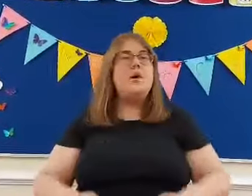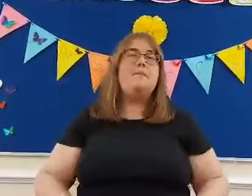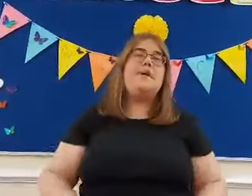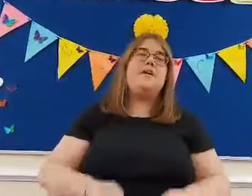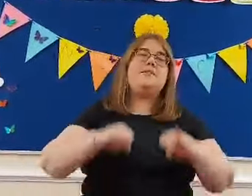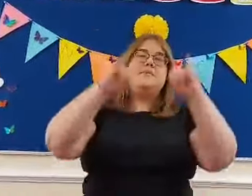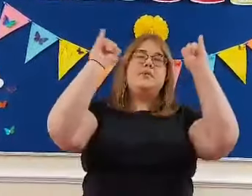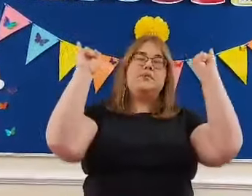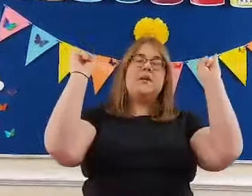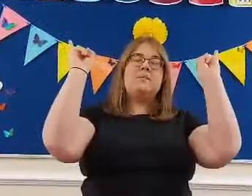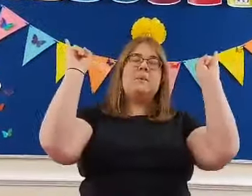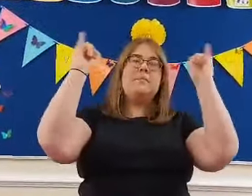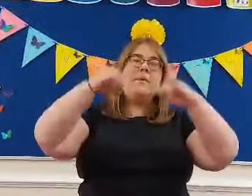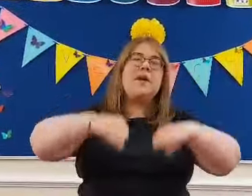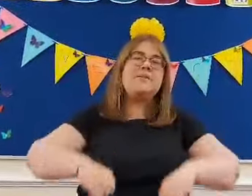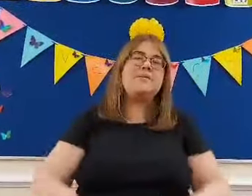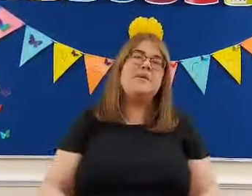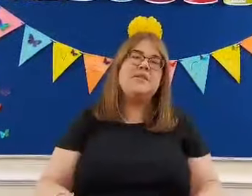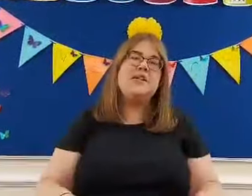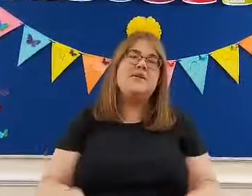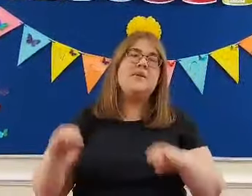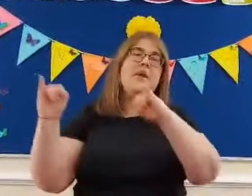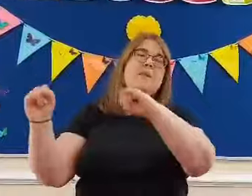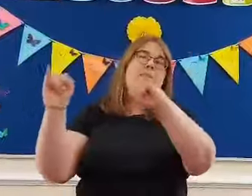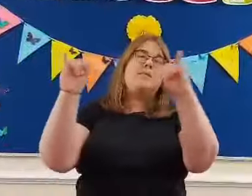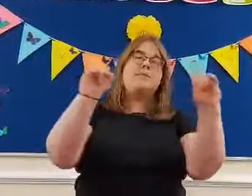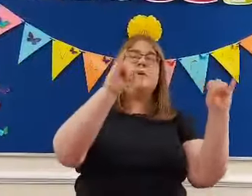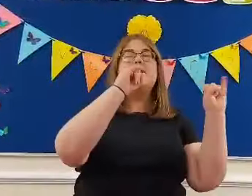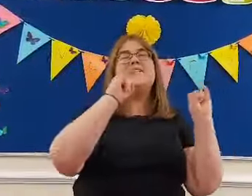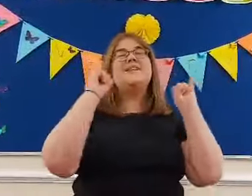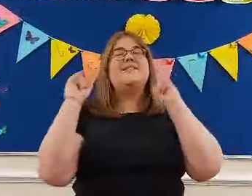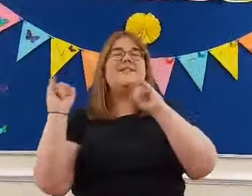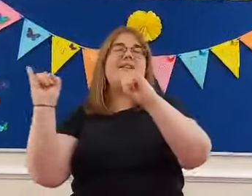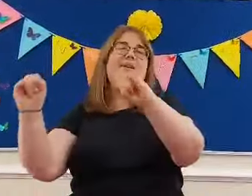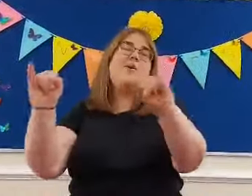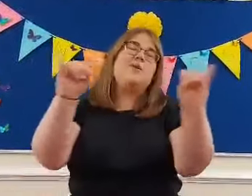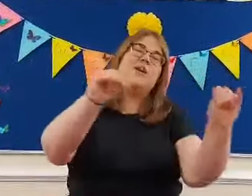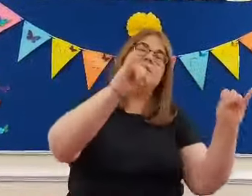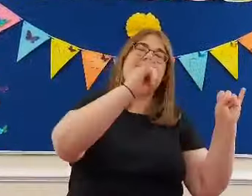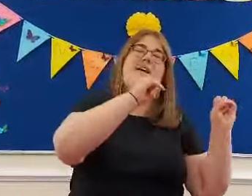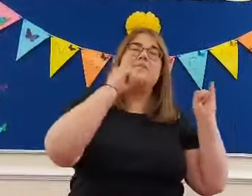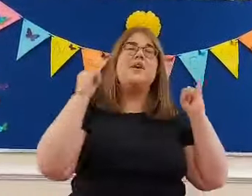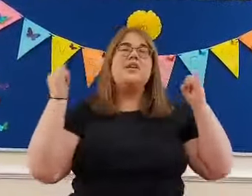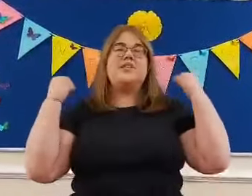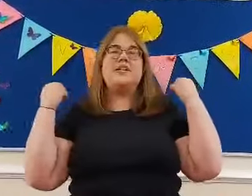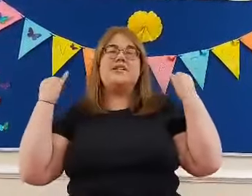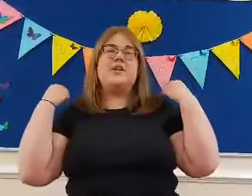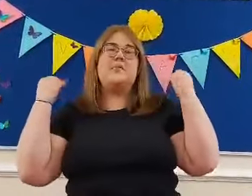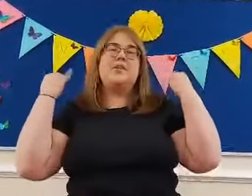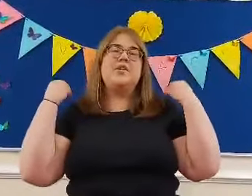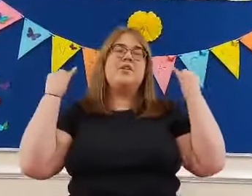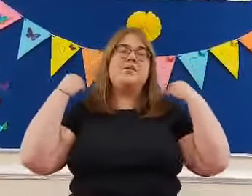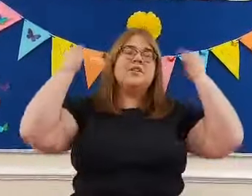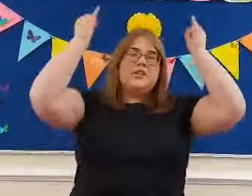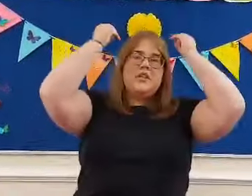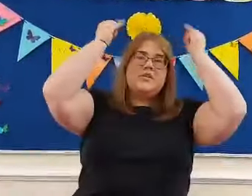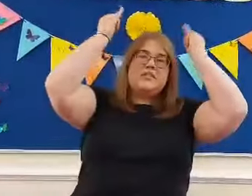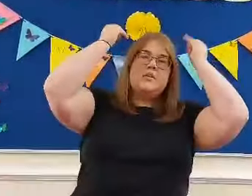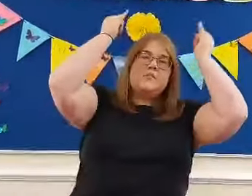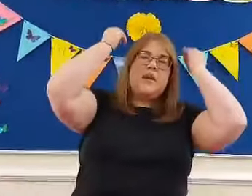Baby Smaller's up, Baby Smaller's down Baby Smaller's dancing all around the town She's dancing on my shoulders, she's dancing on my